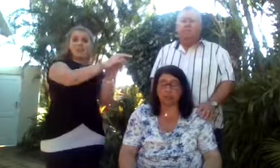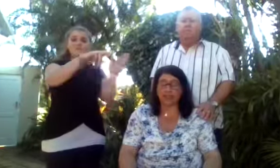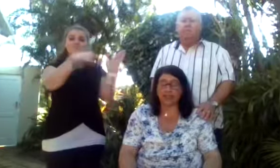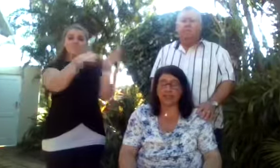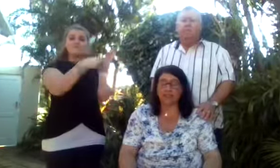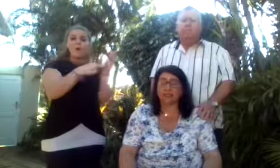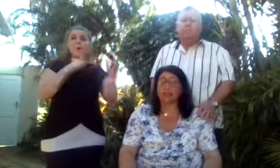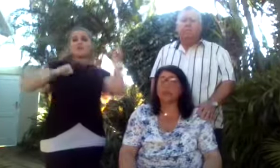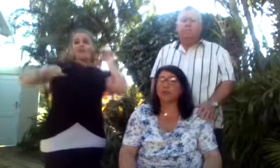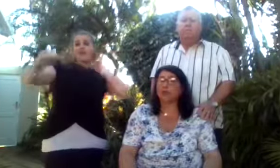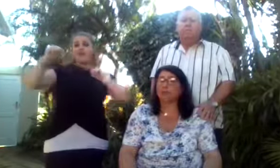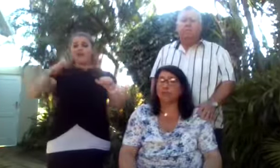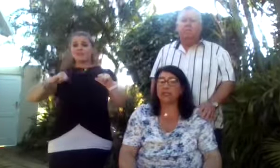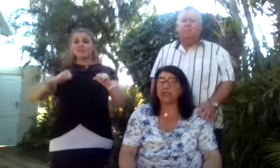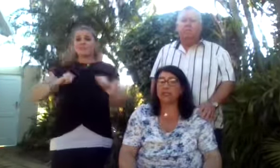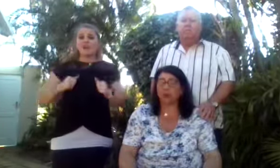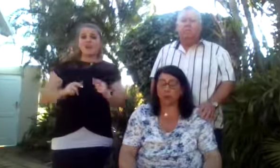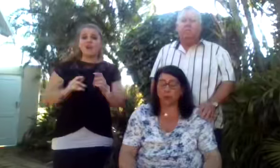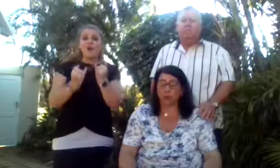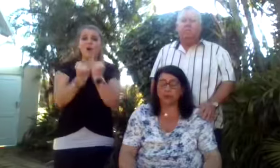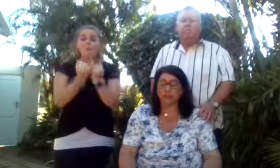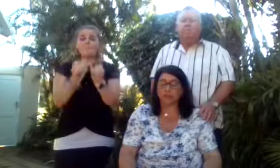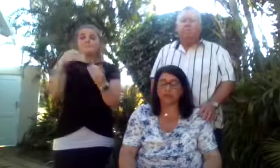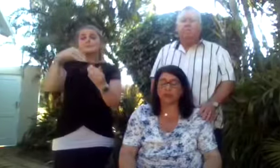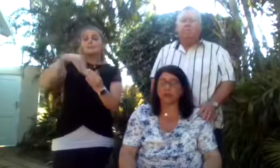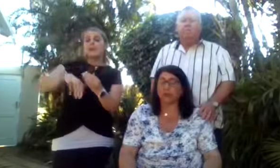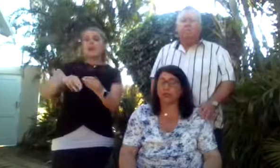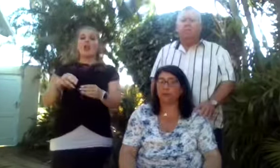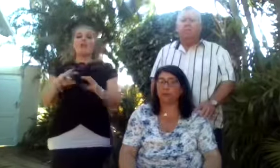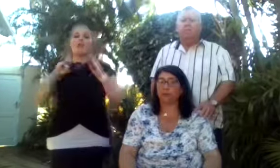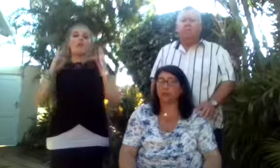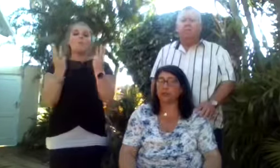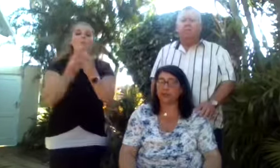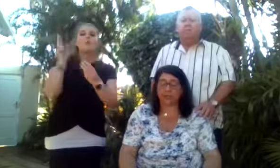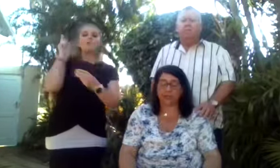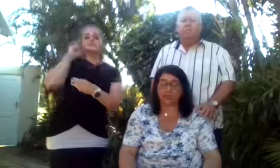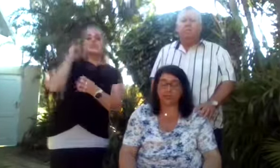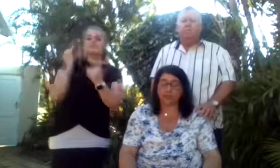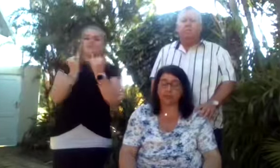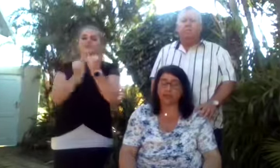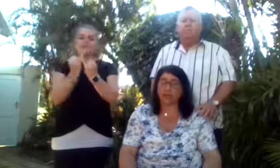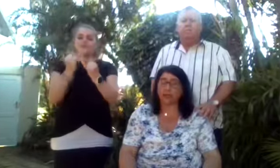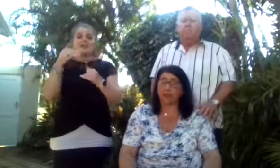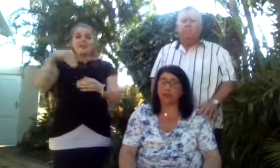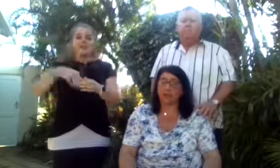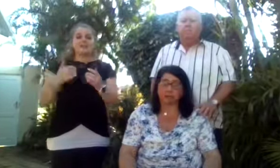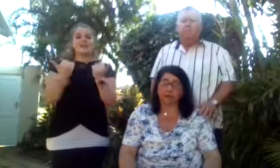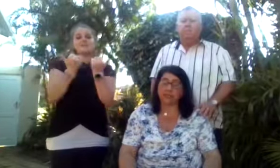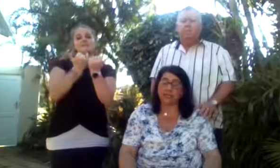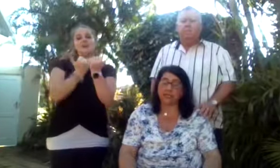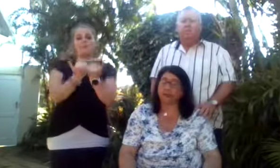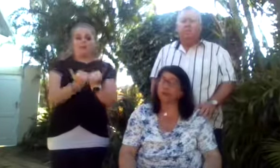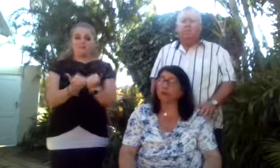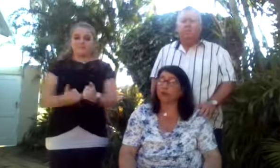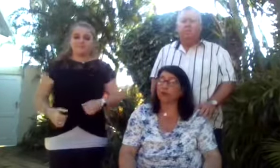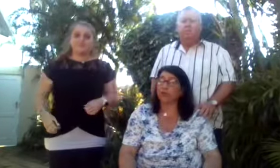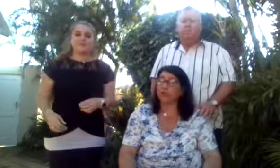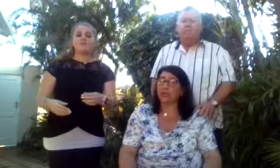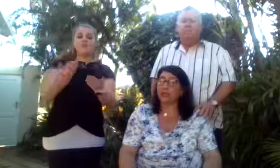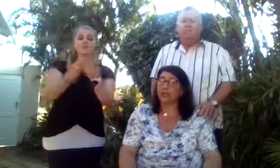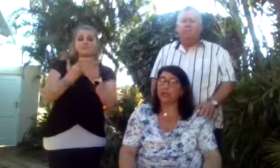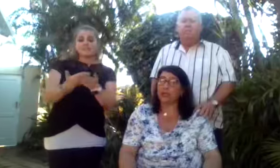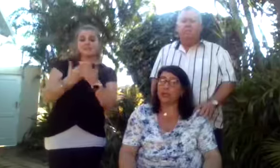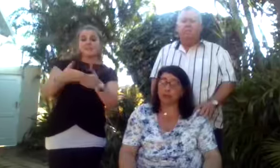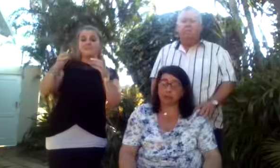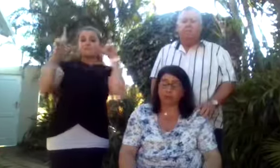in school plays, to competing in the World Deaf Swimming Championships in Taipei. From studying photography,